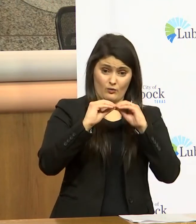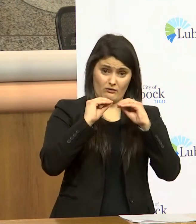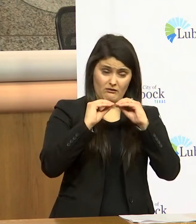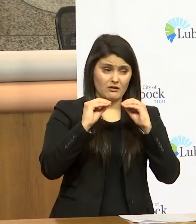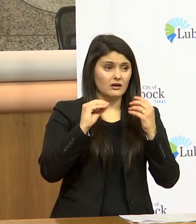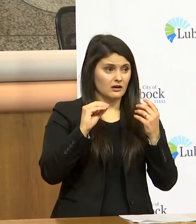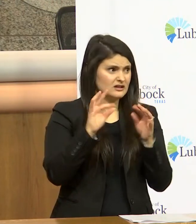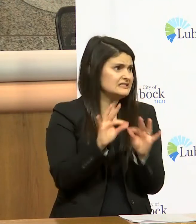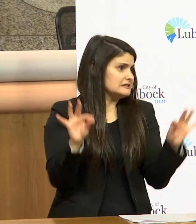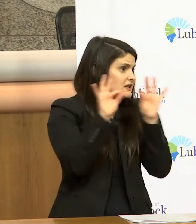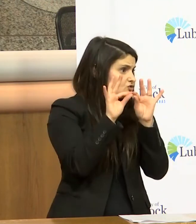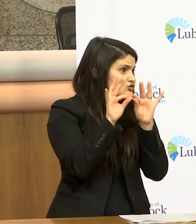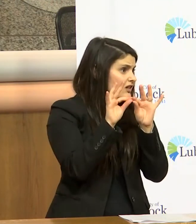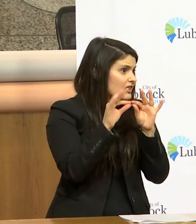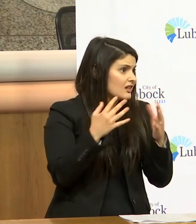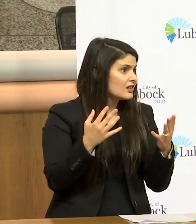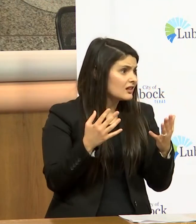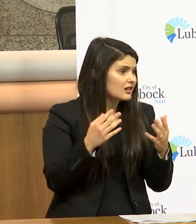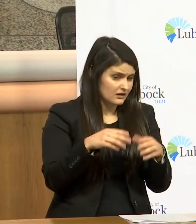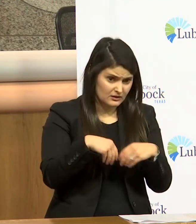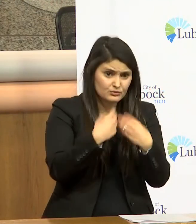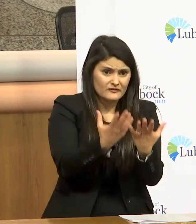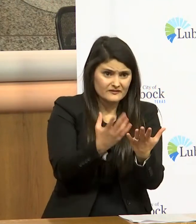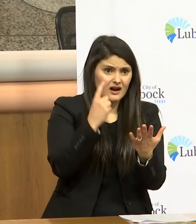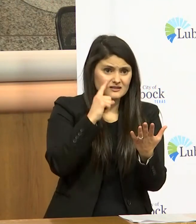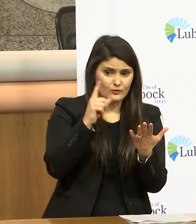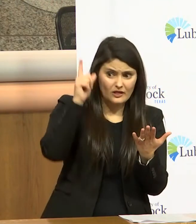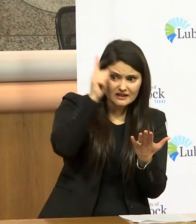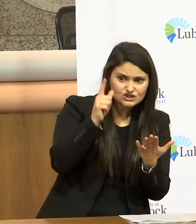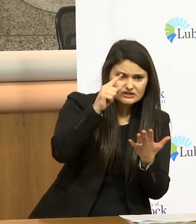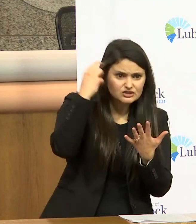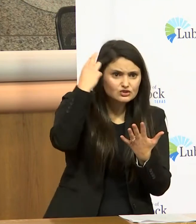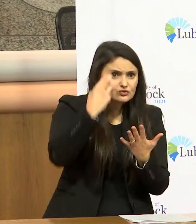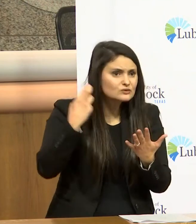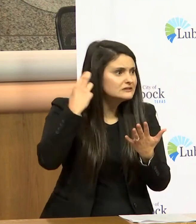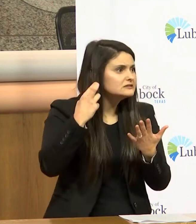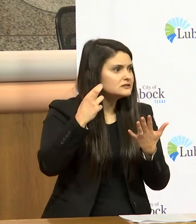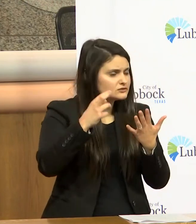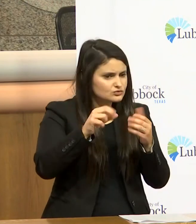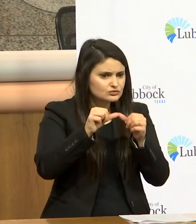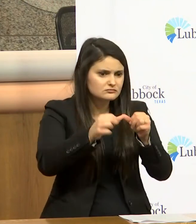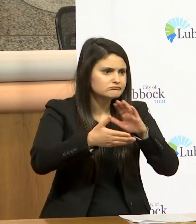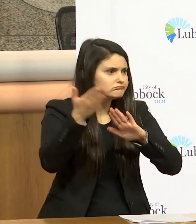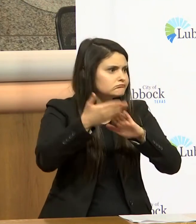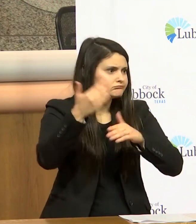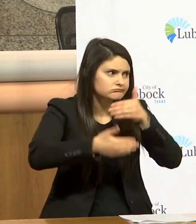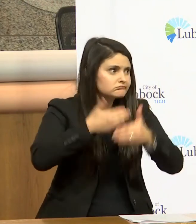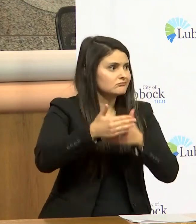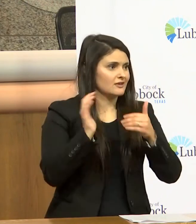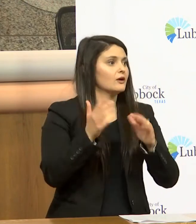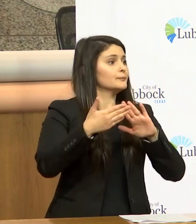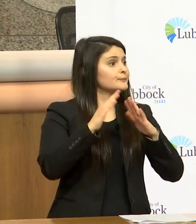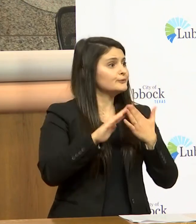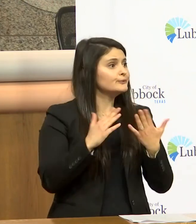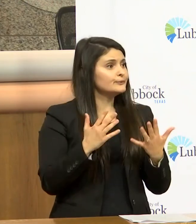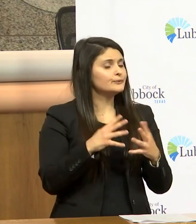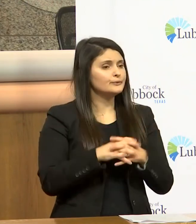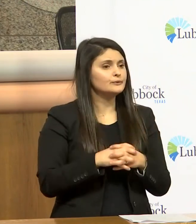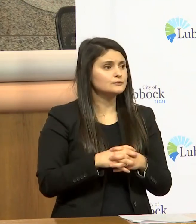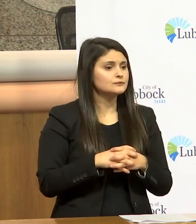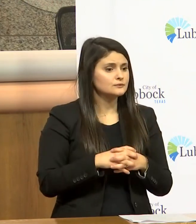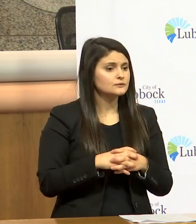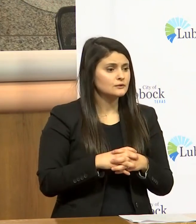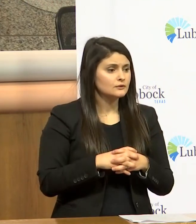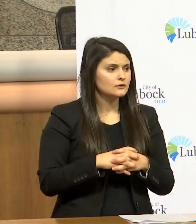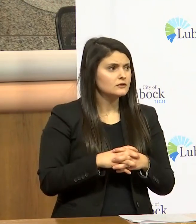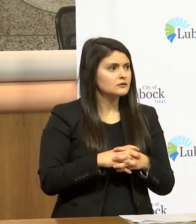essential it supply it provides for logistics it provides to keep things moving in our community so let's